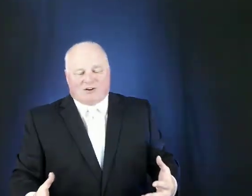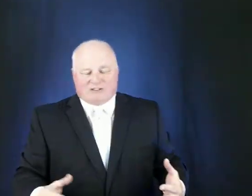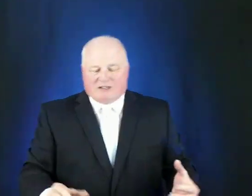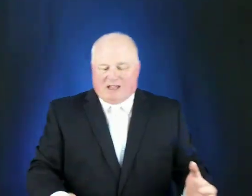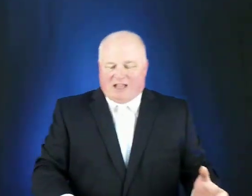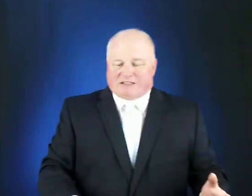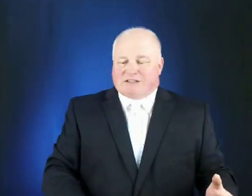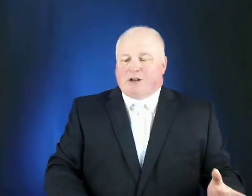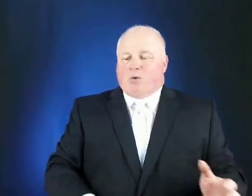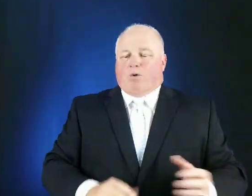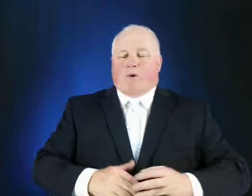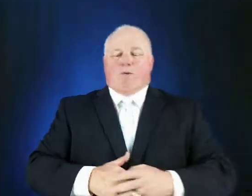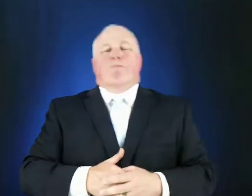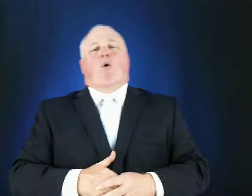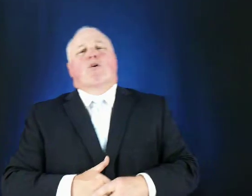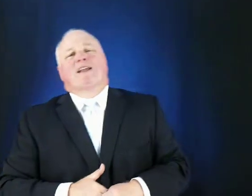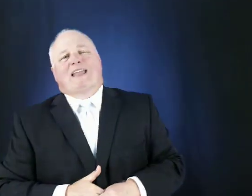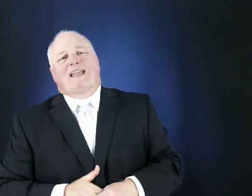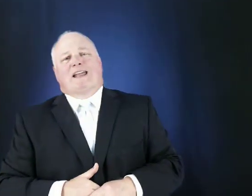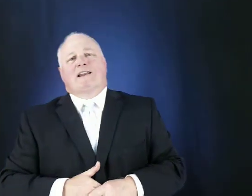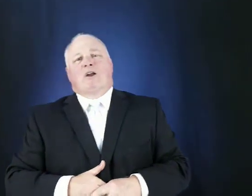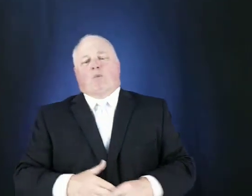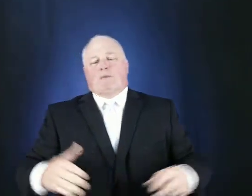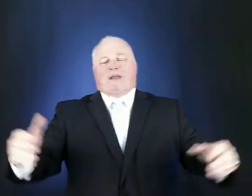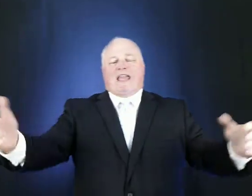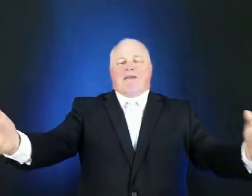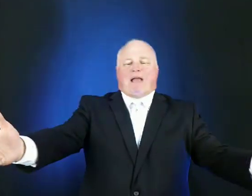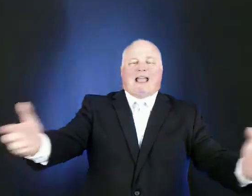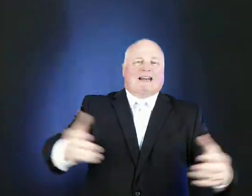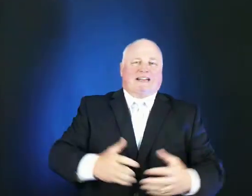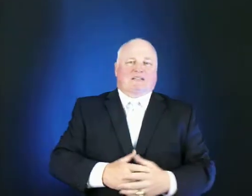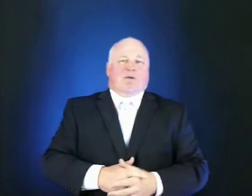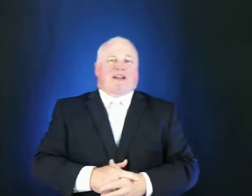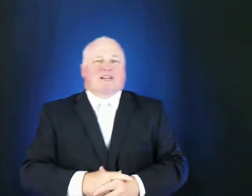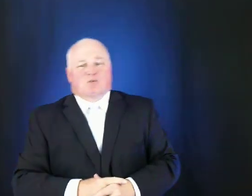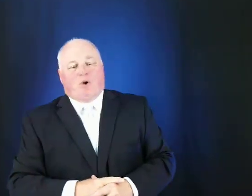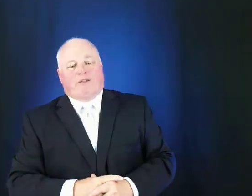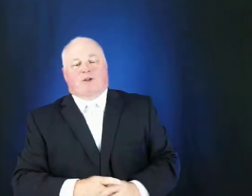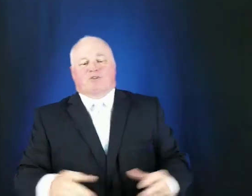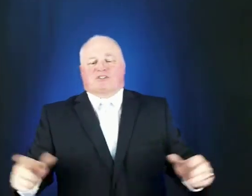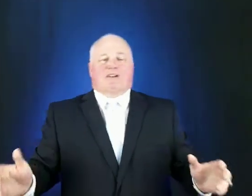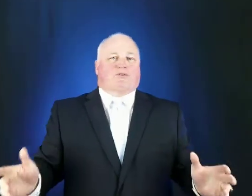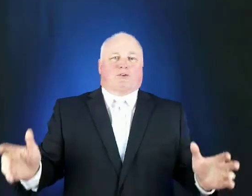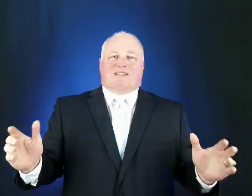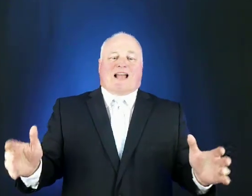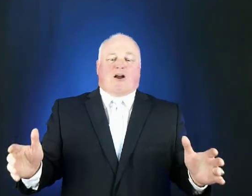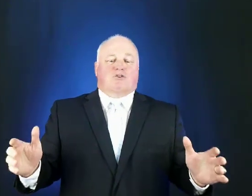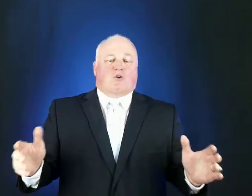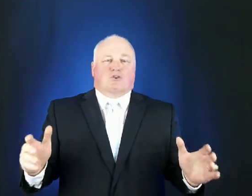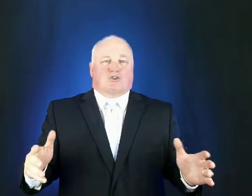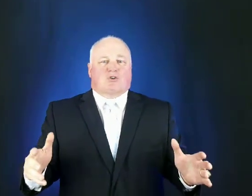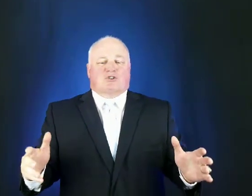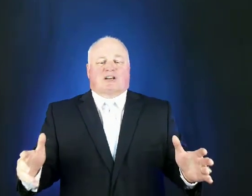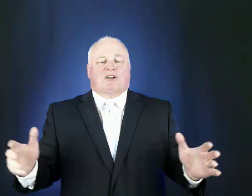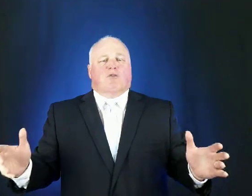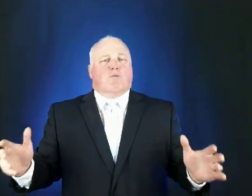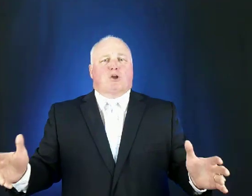and lust when we were born again we became aliens but guess what those sinful desires aren't surgically removed